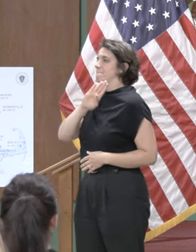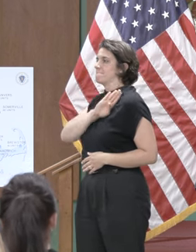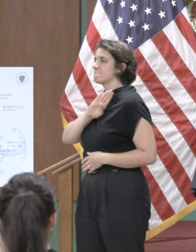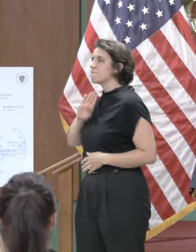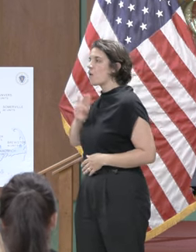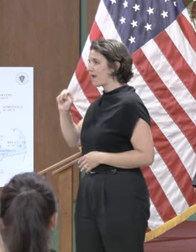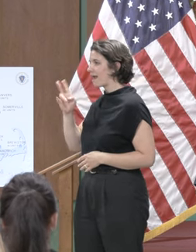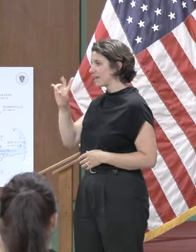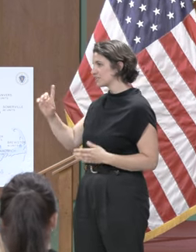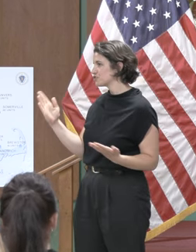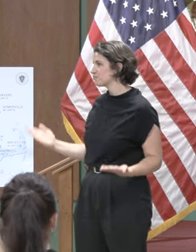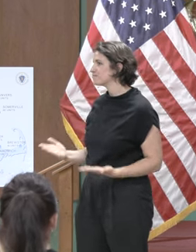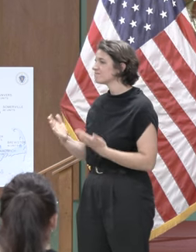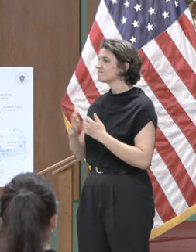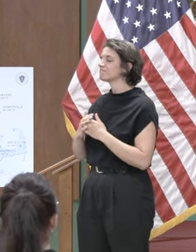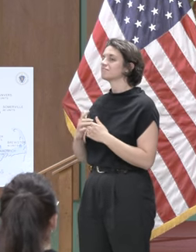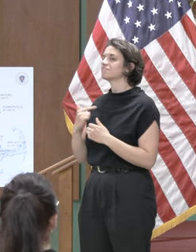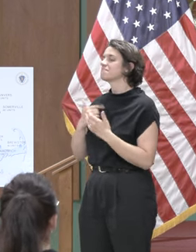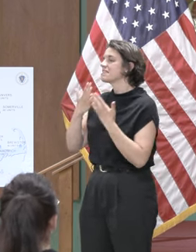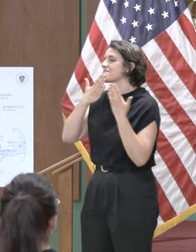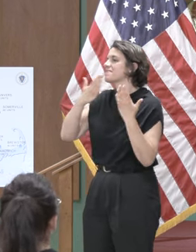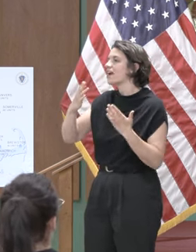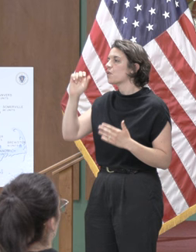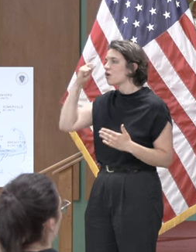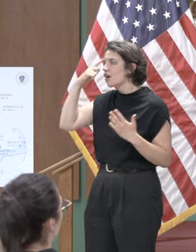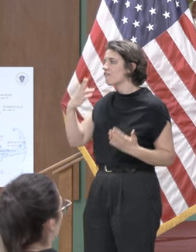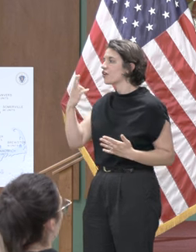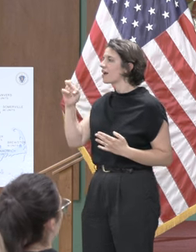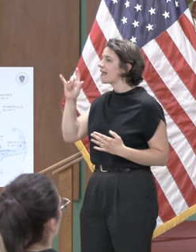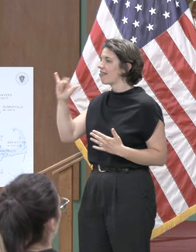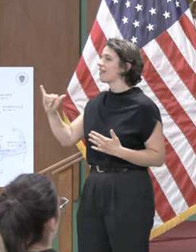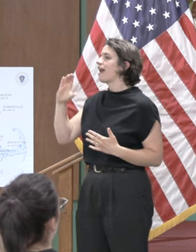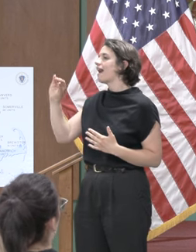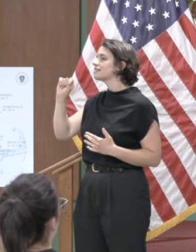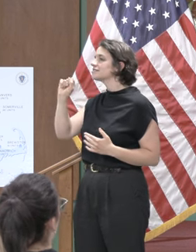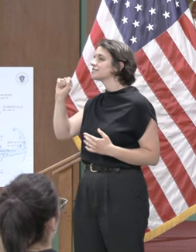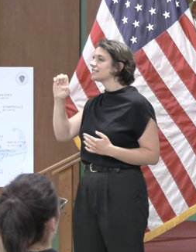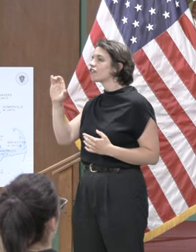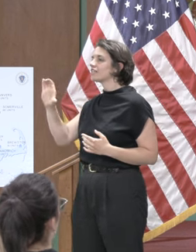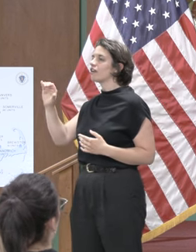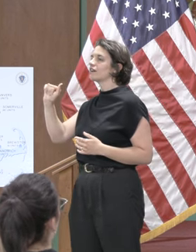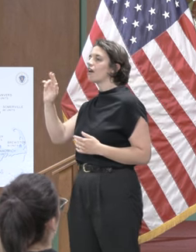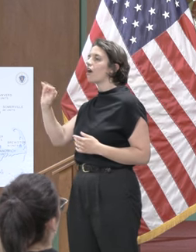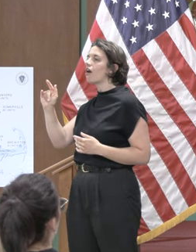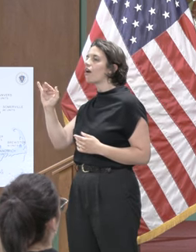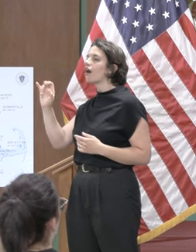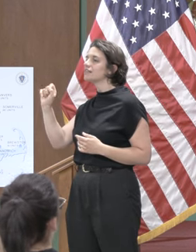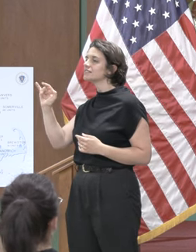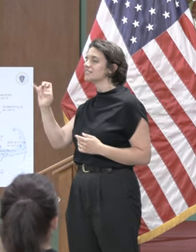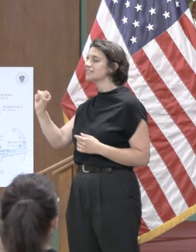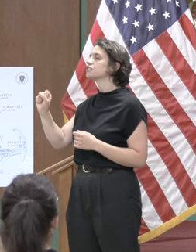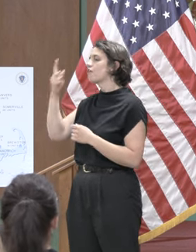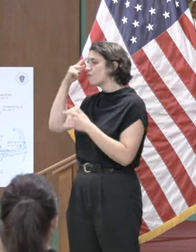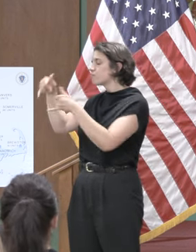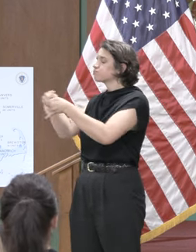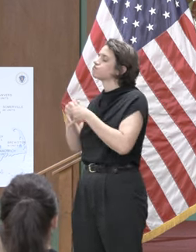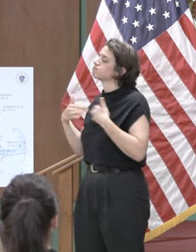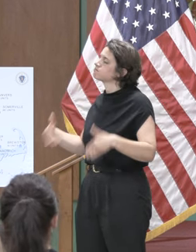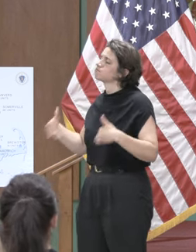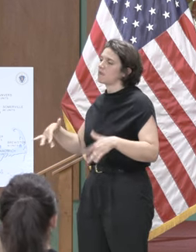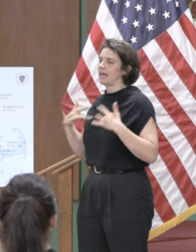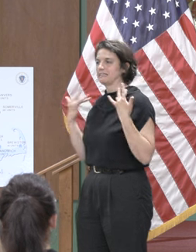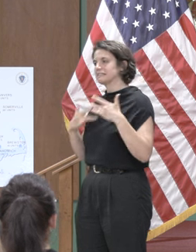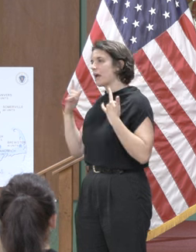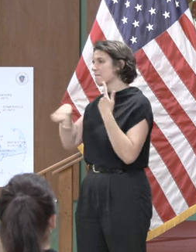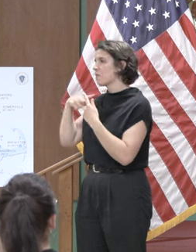i want to thank governor healy and secretary augustus for this award today it we're very excited about